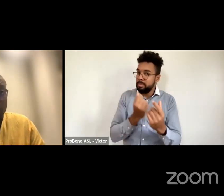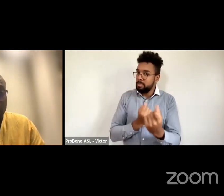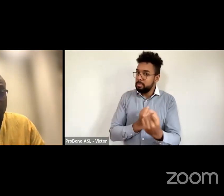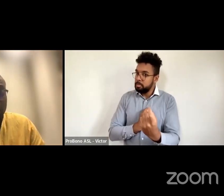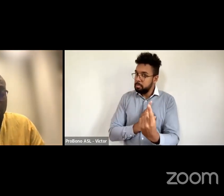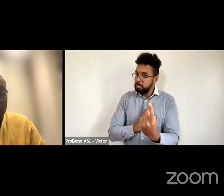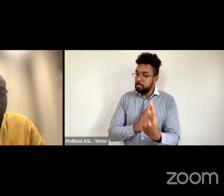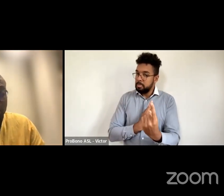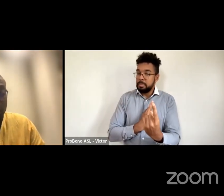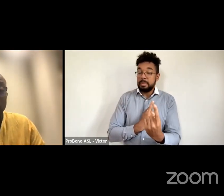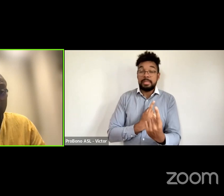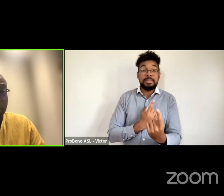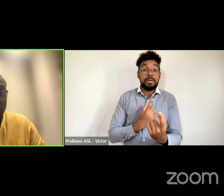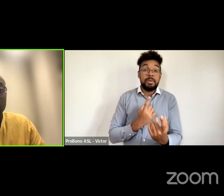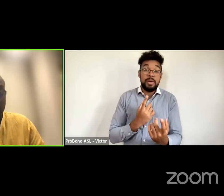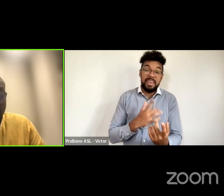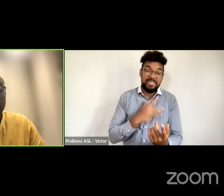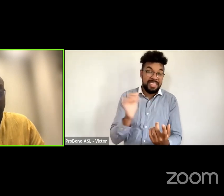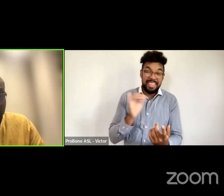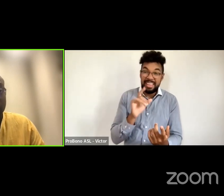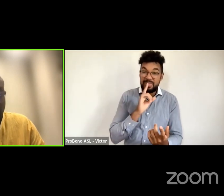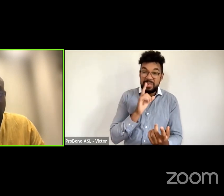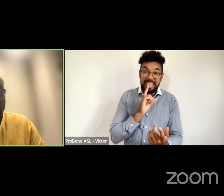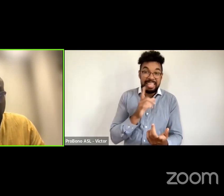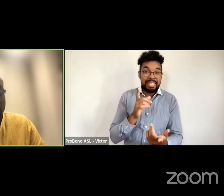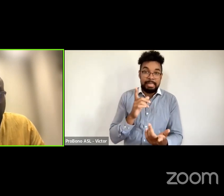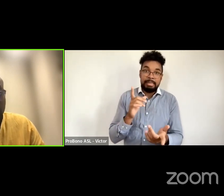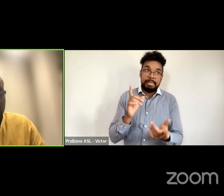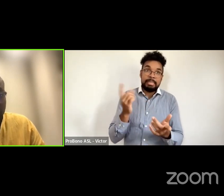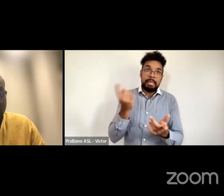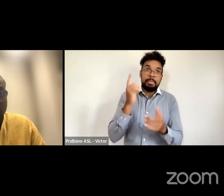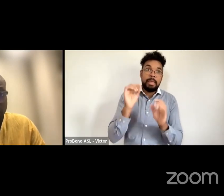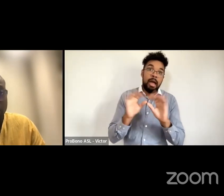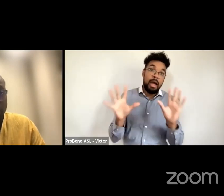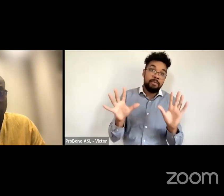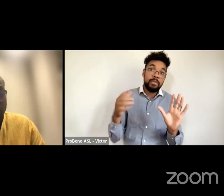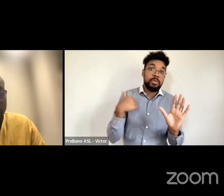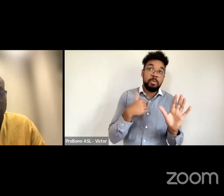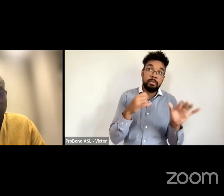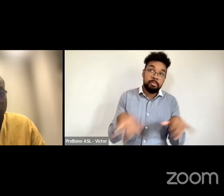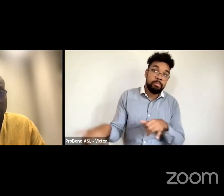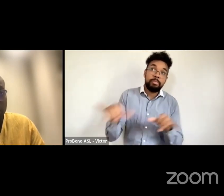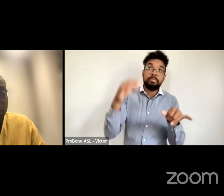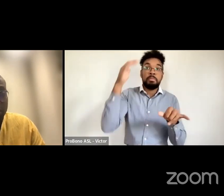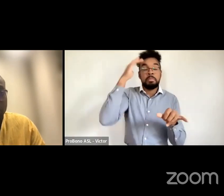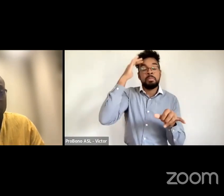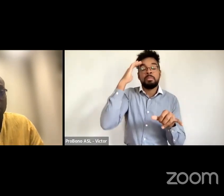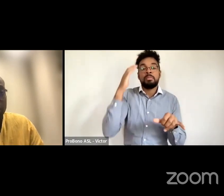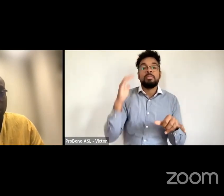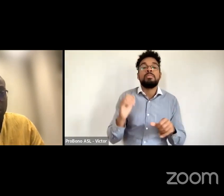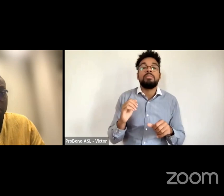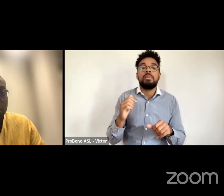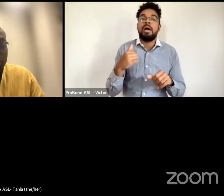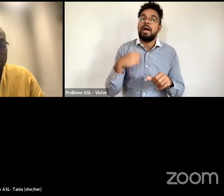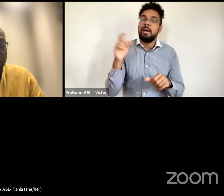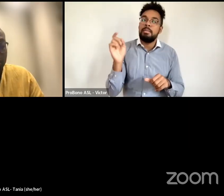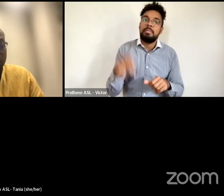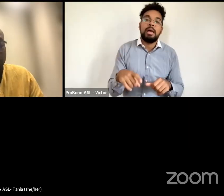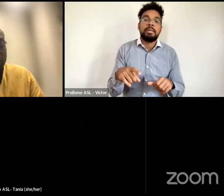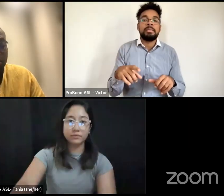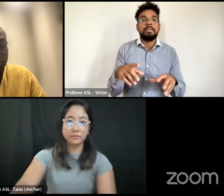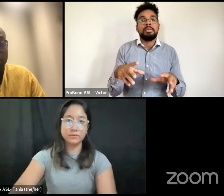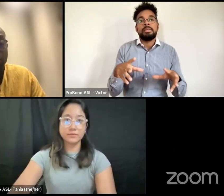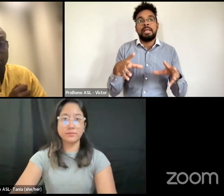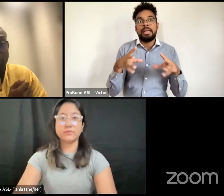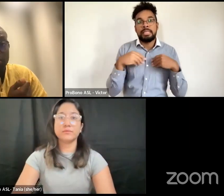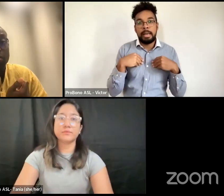also the elephant in the room where we have to ourselves the truth i had to accept a lot of things just to get